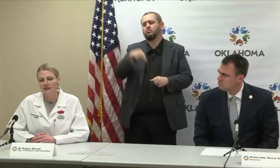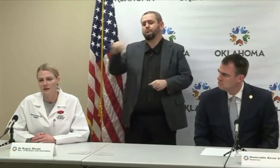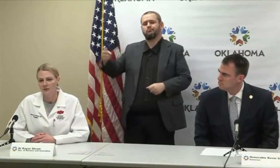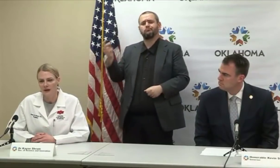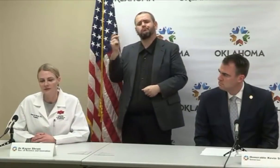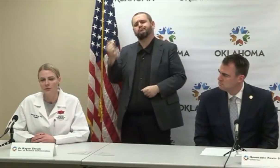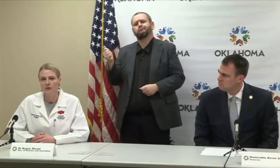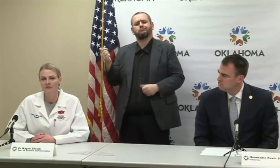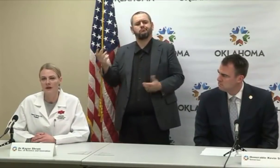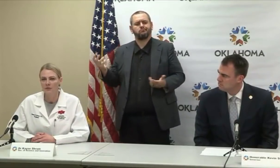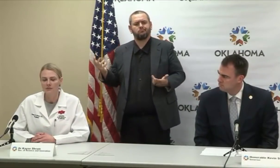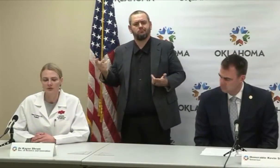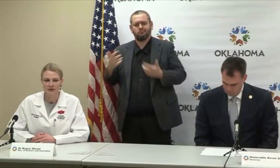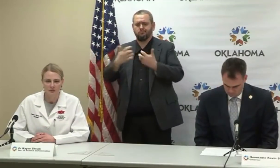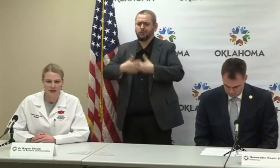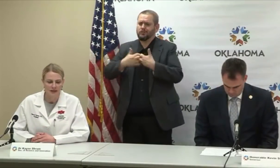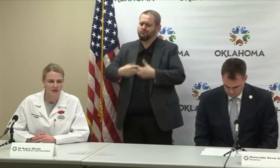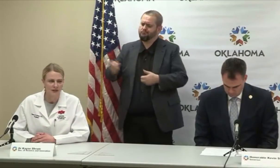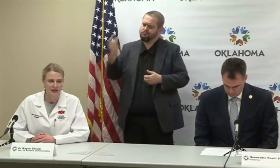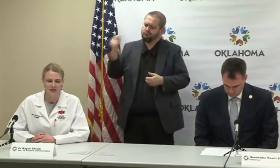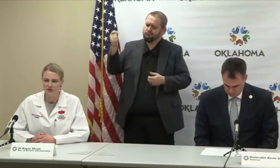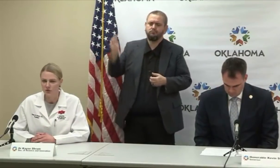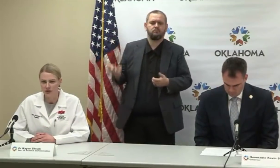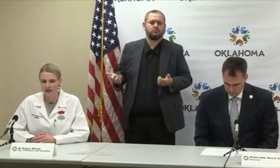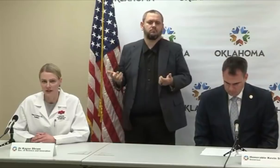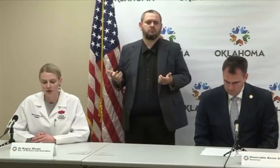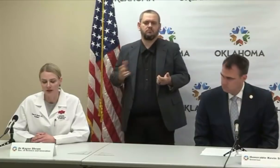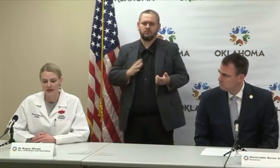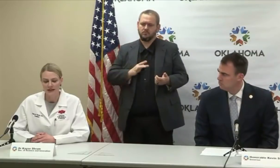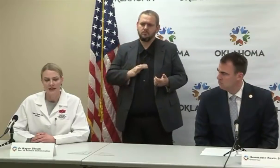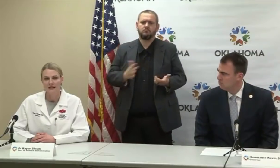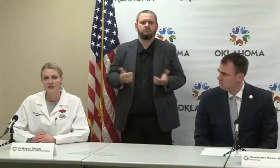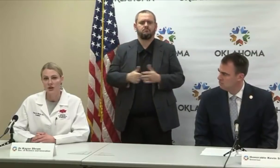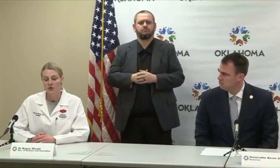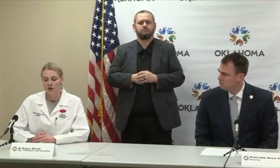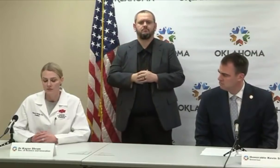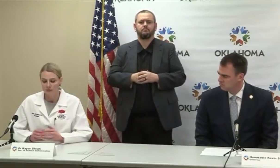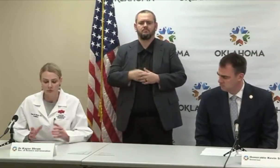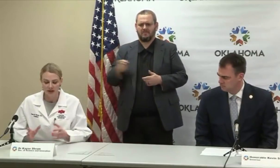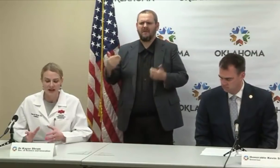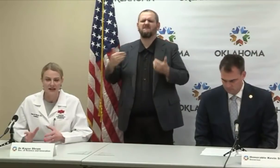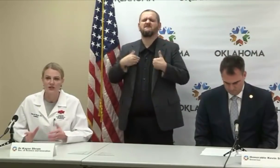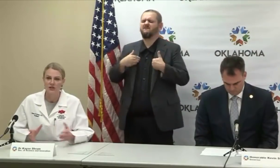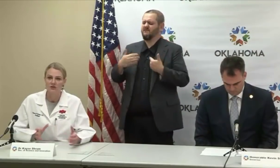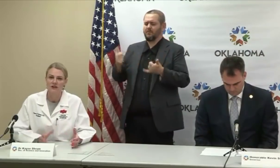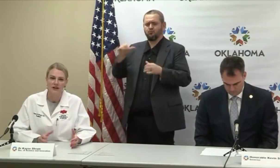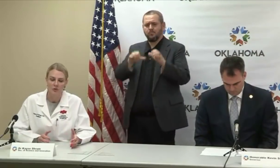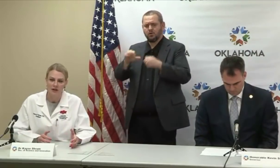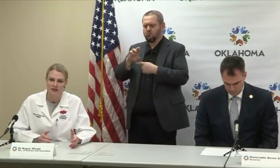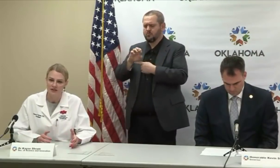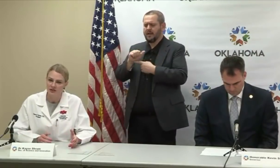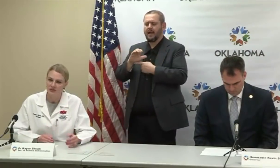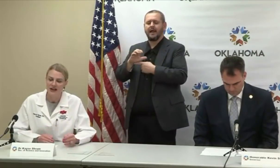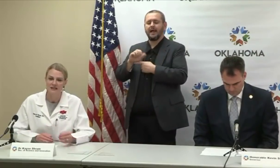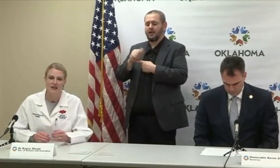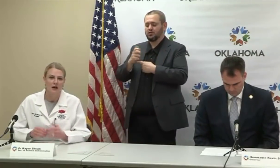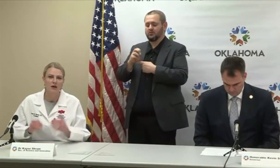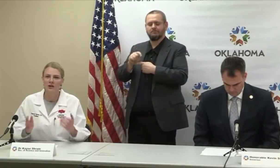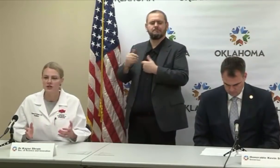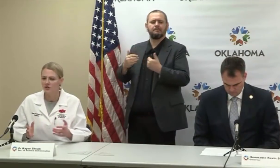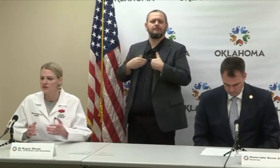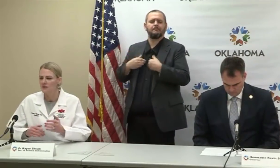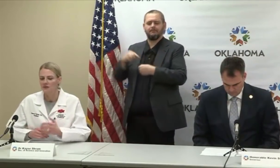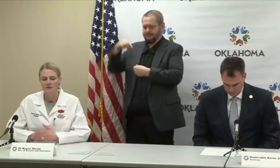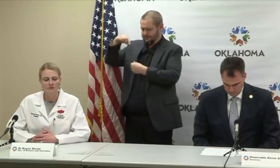utilizing a platform that we believed we could get the reagents quickly on. And so we executed very quickly to do that.